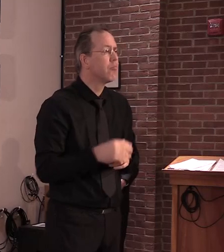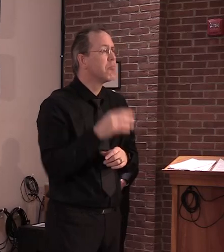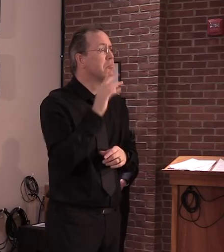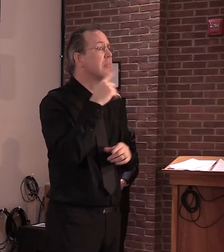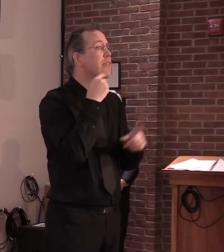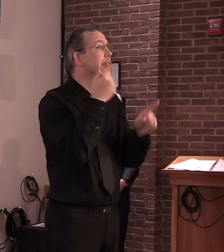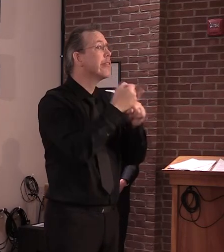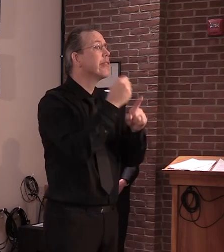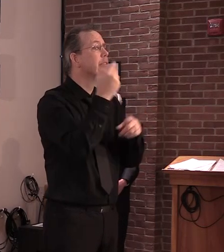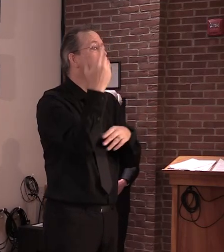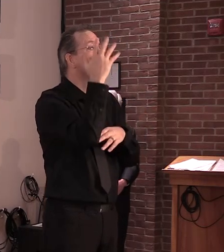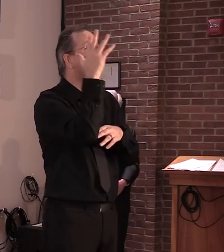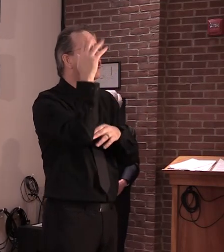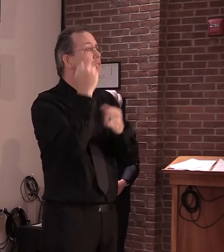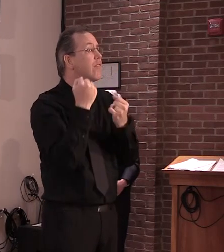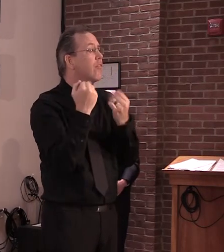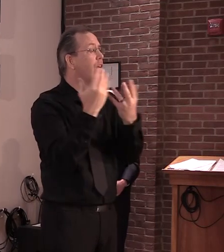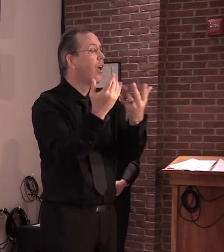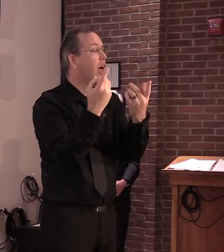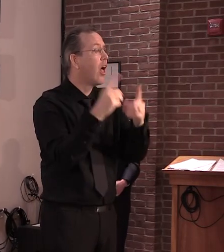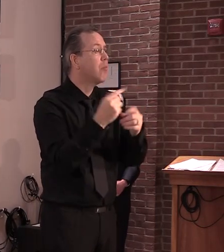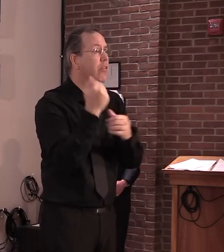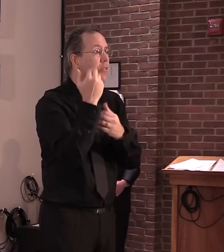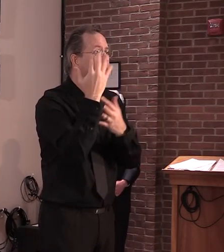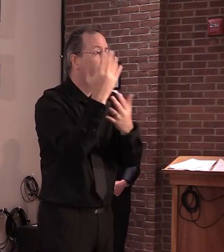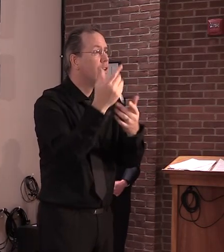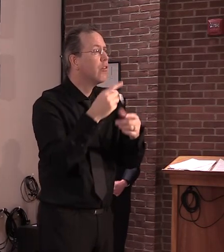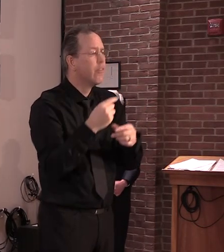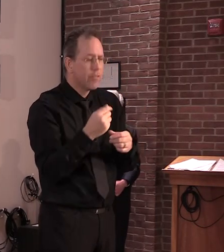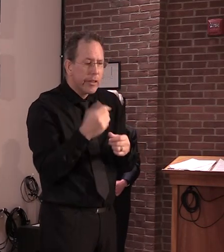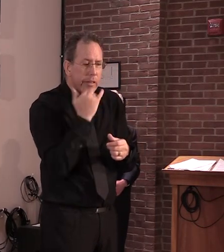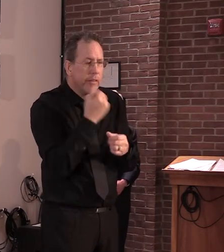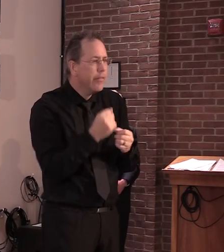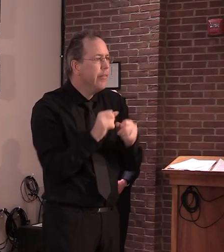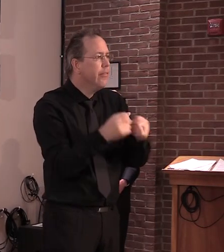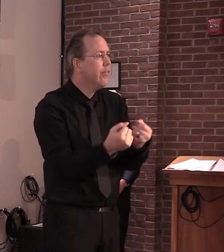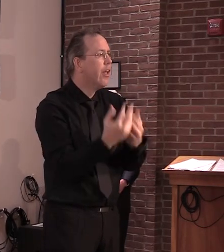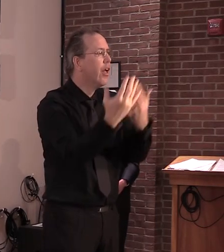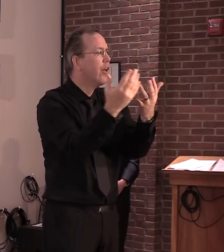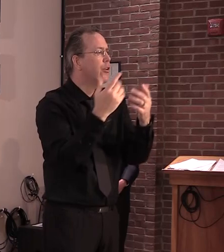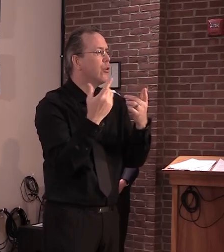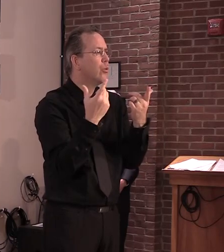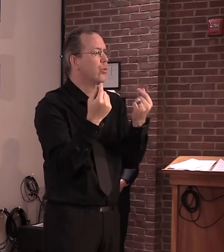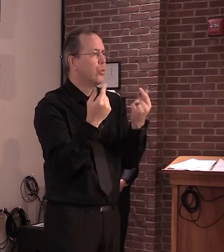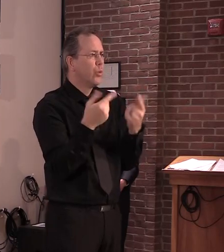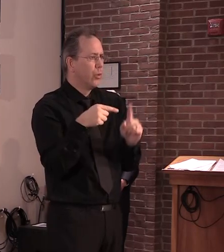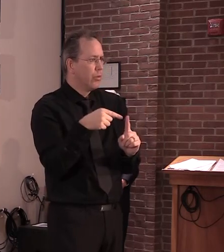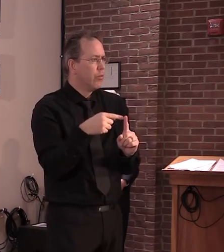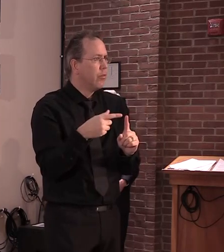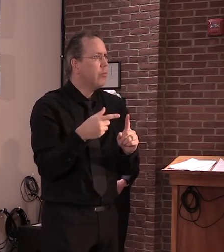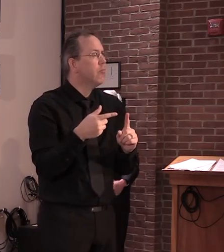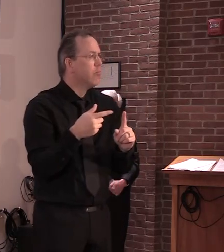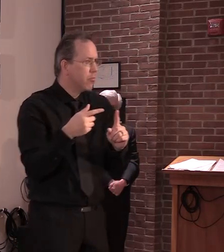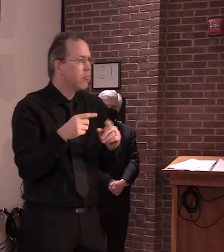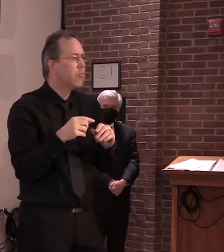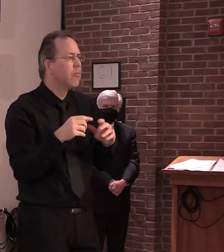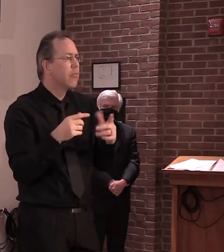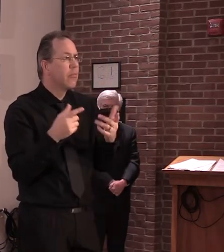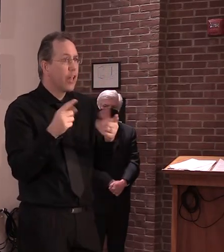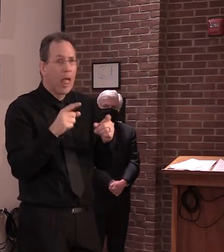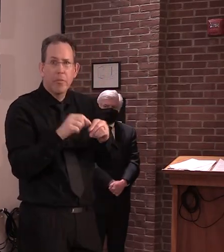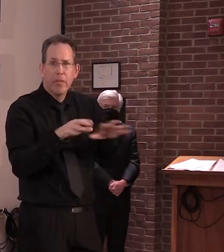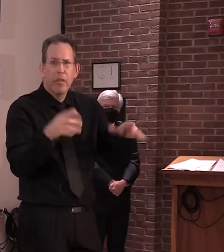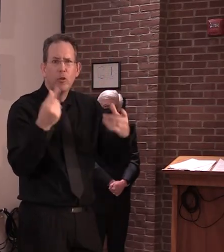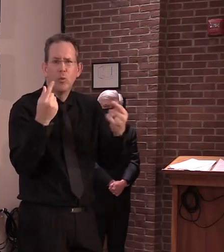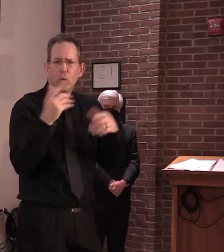an ember under the left in in in in Andover. Yeah. And that's in anticipation of some of what